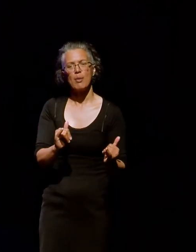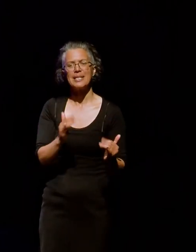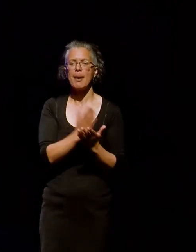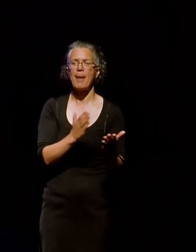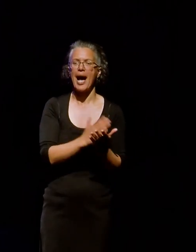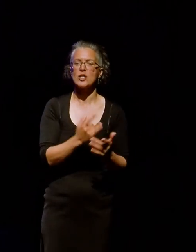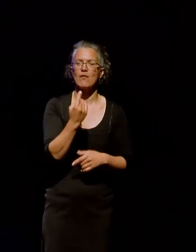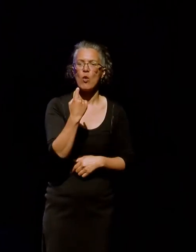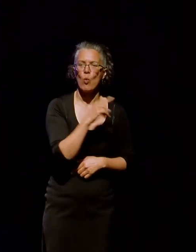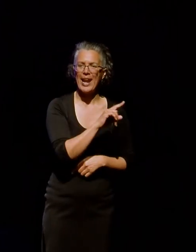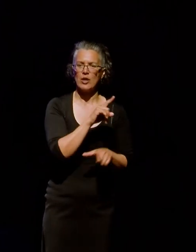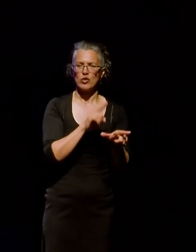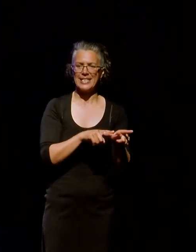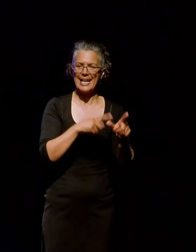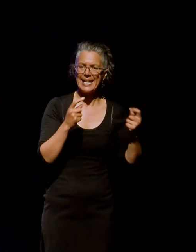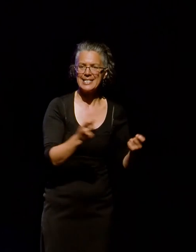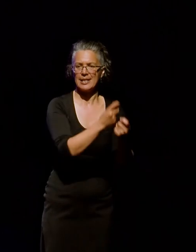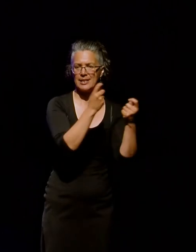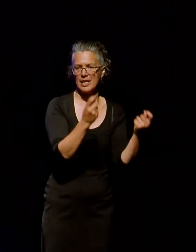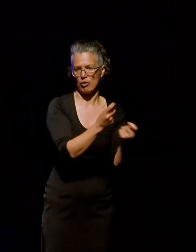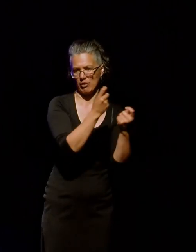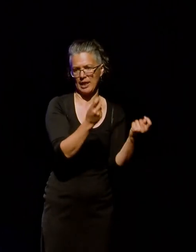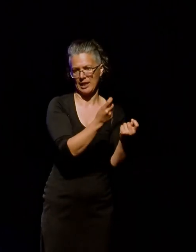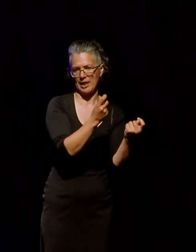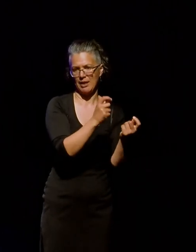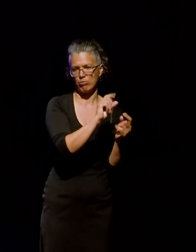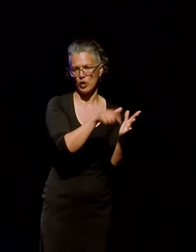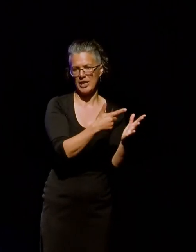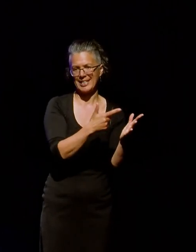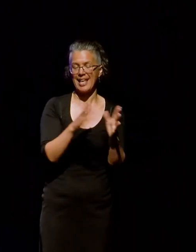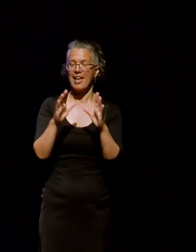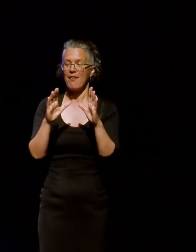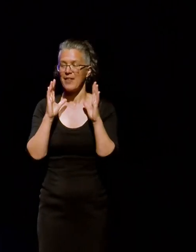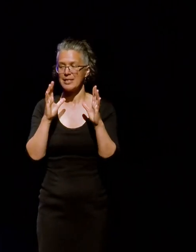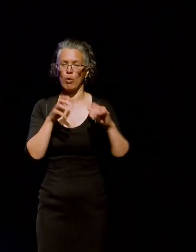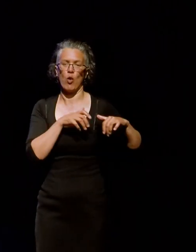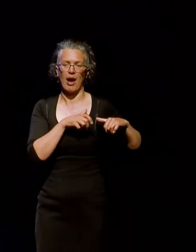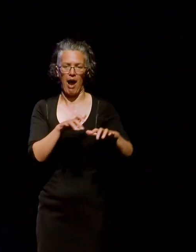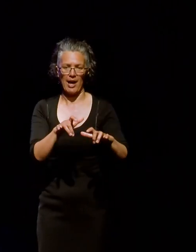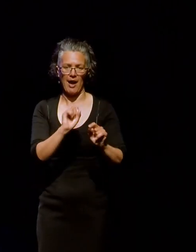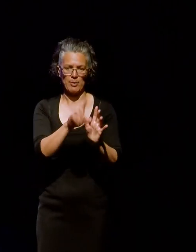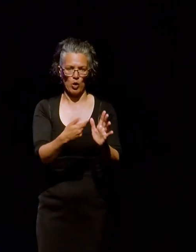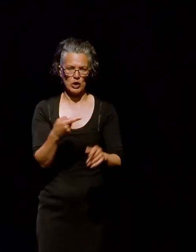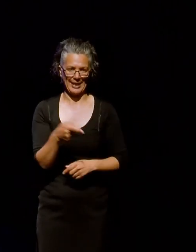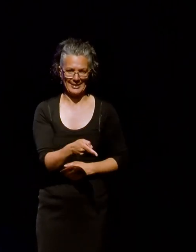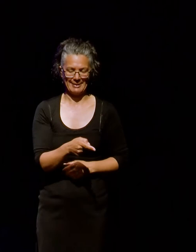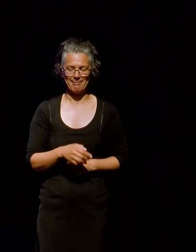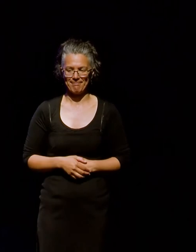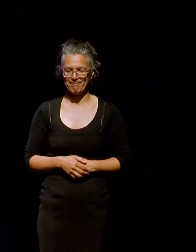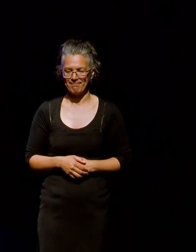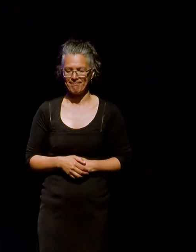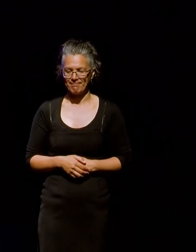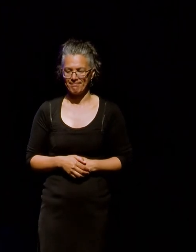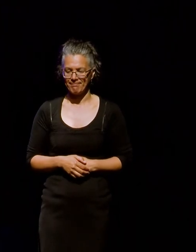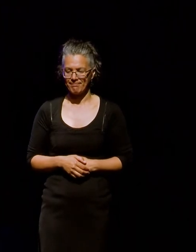centennial program of work, which is the Facebook archives project. For a number of years,